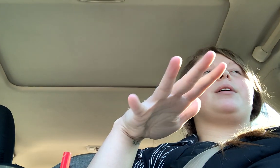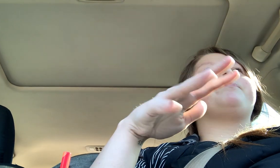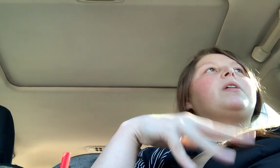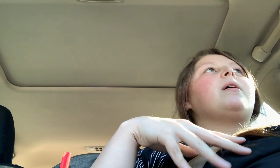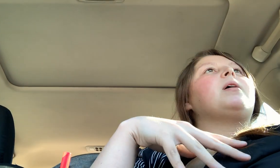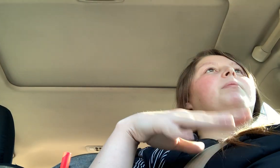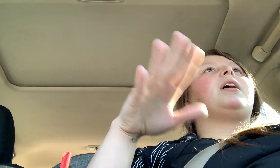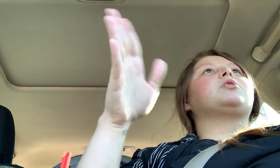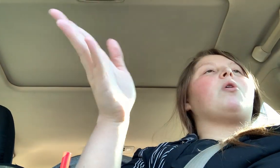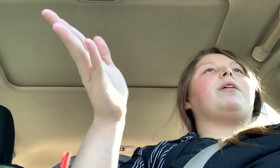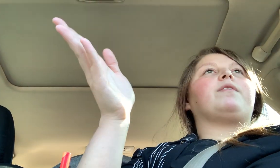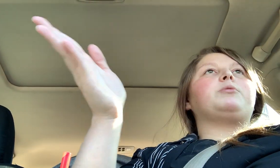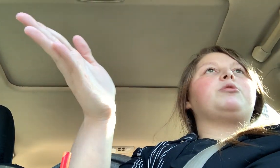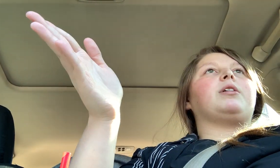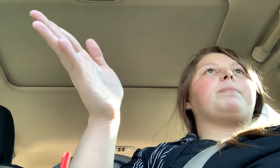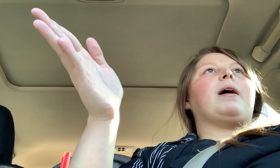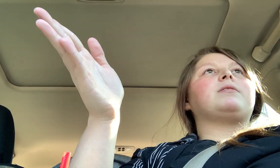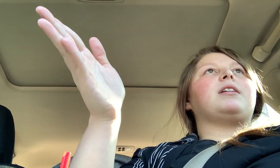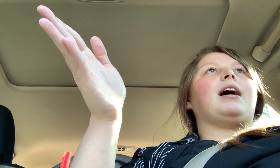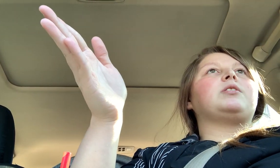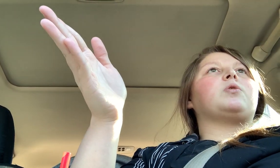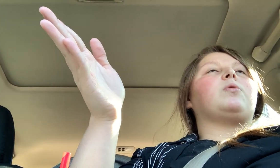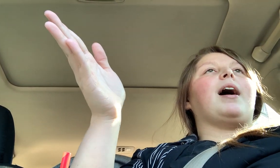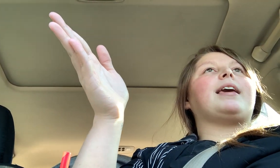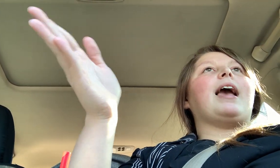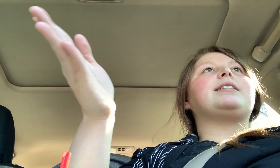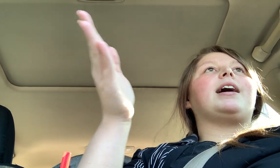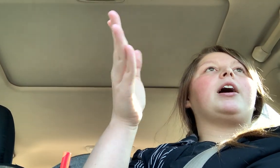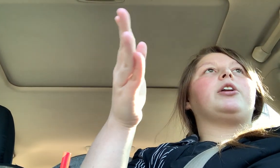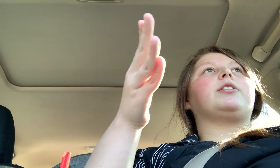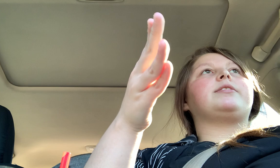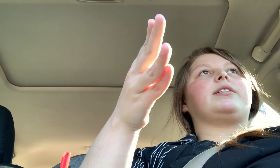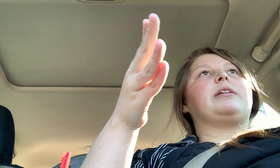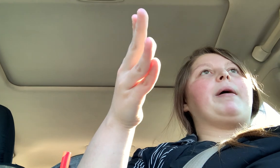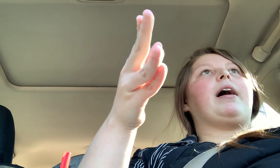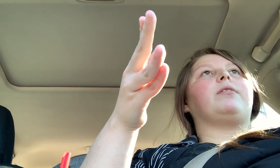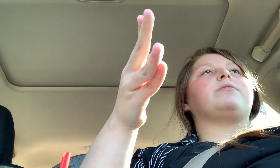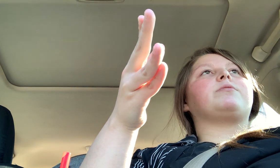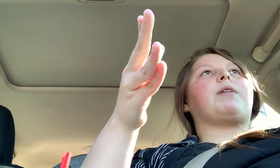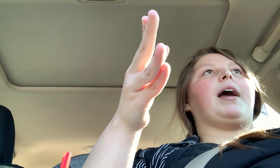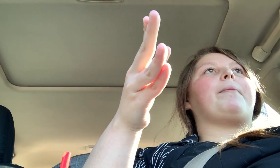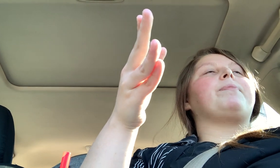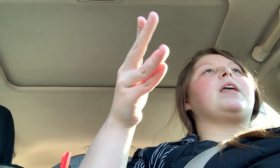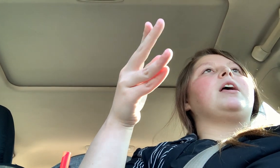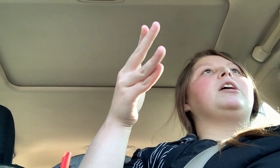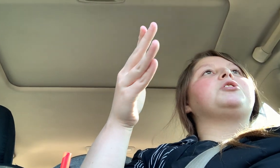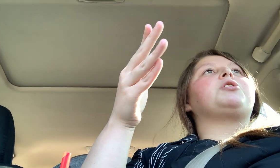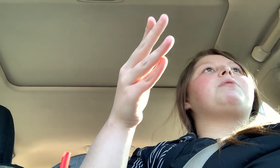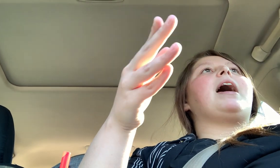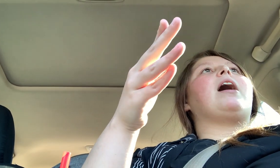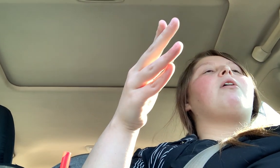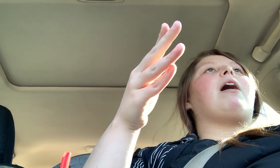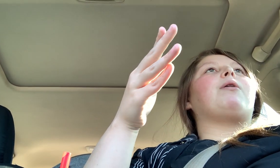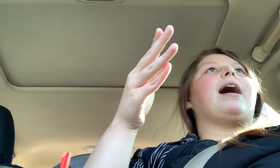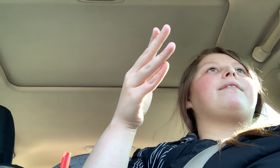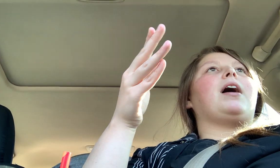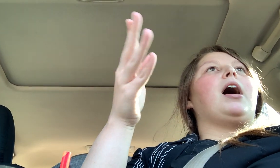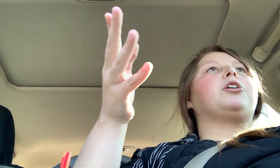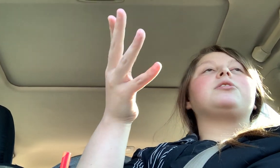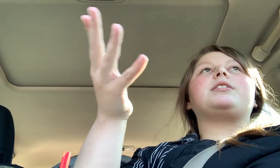because going from 200 pounds in high school, I gained 160 pounds, right? So now I will have 160